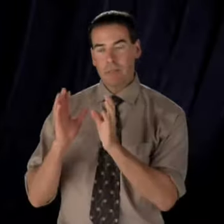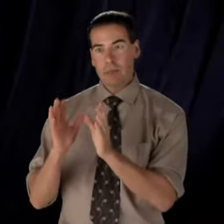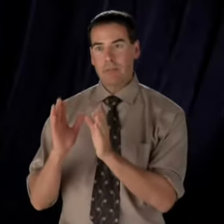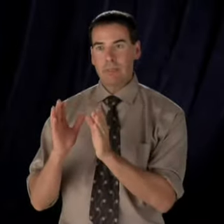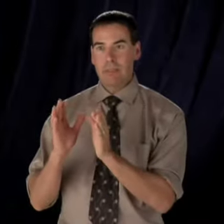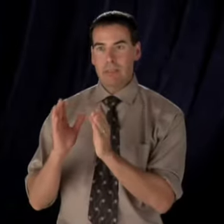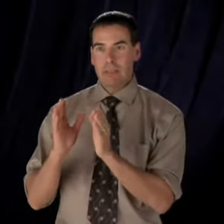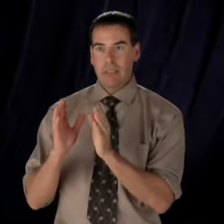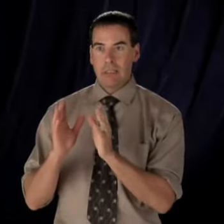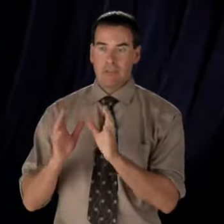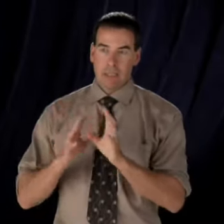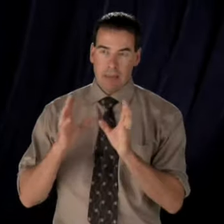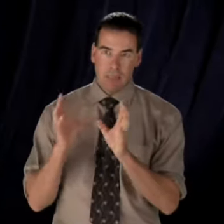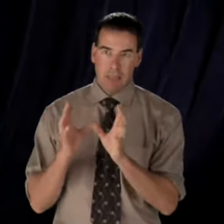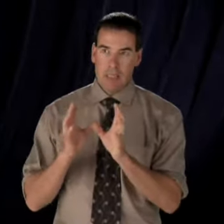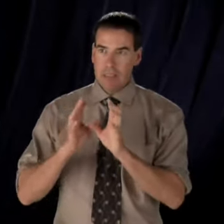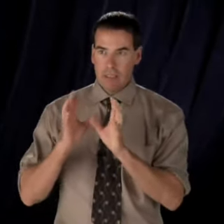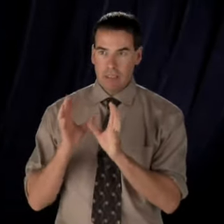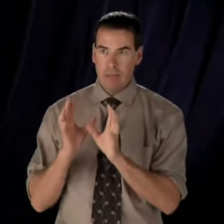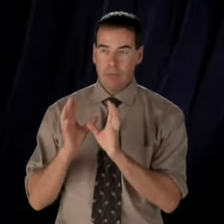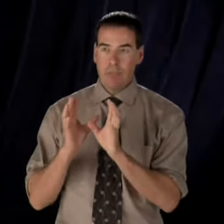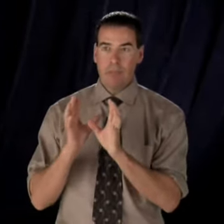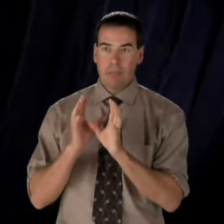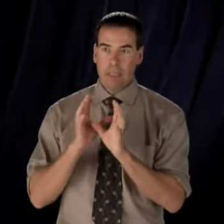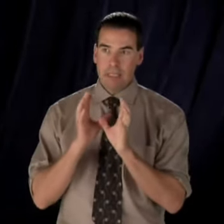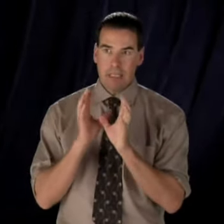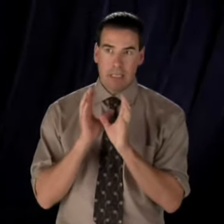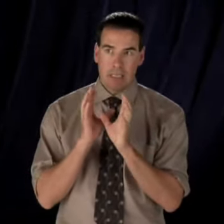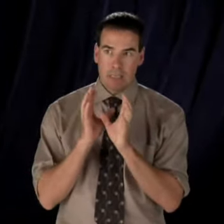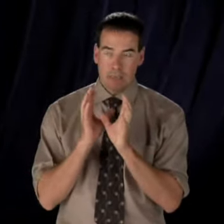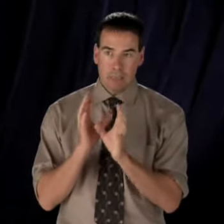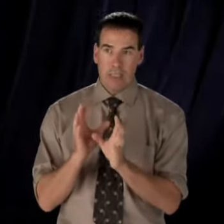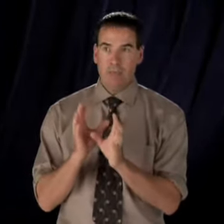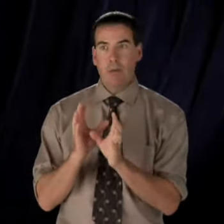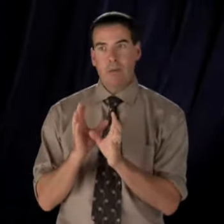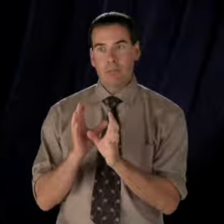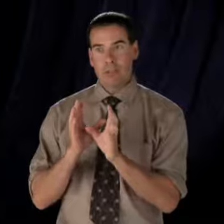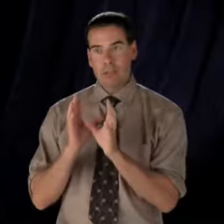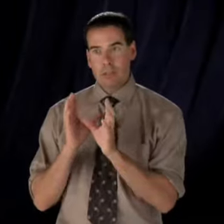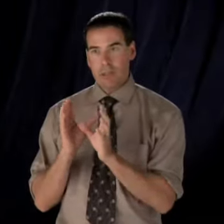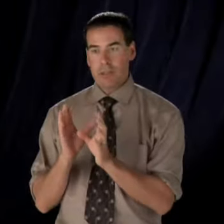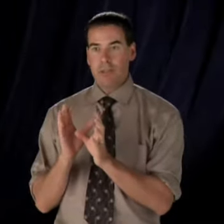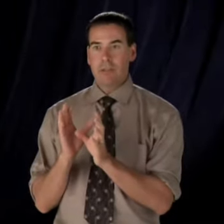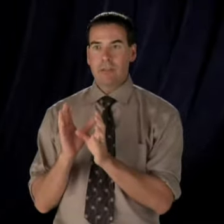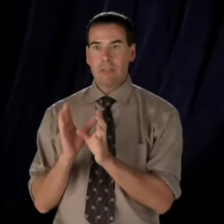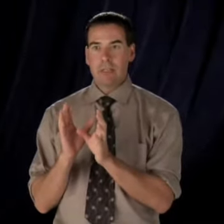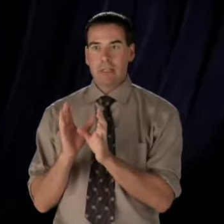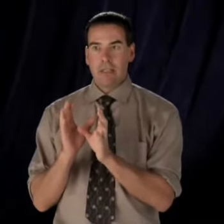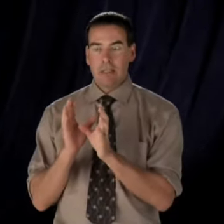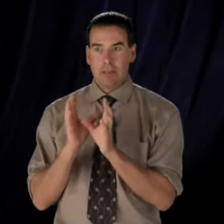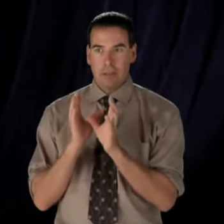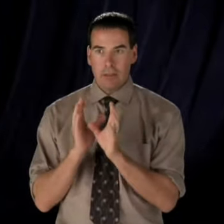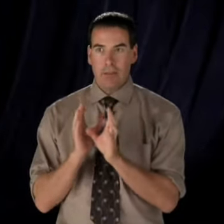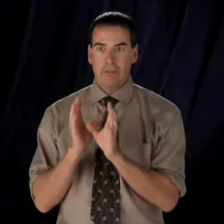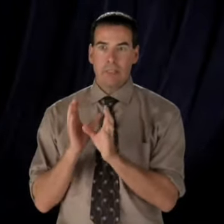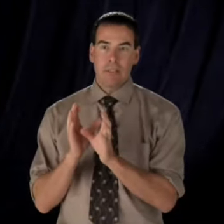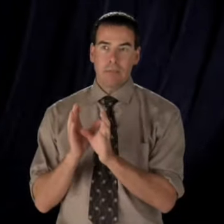Parliament, if the MPs, the government, or any committee of Parliament is concerned that our health freedoms